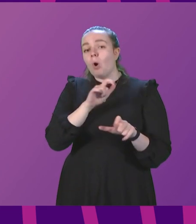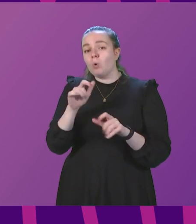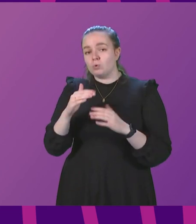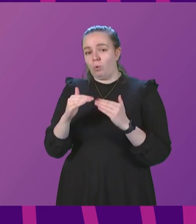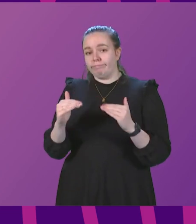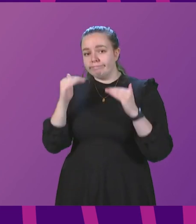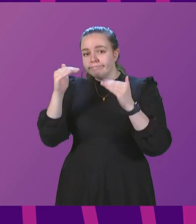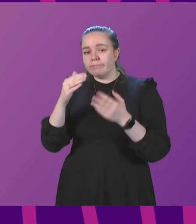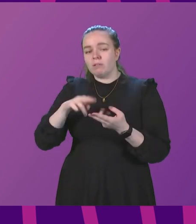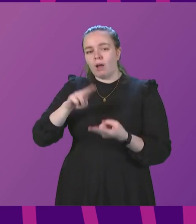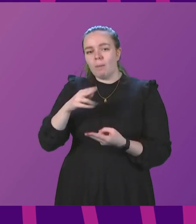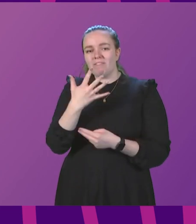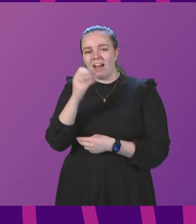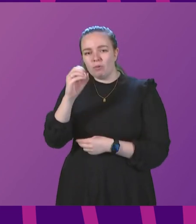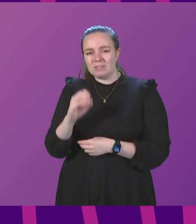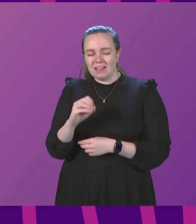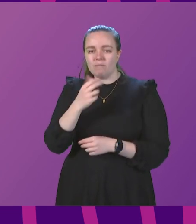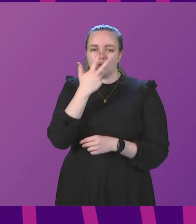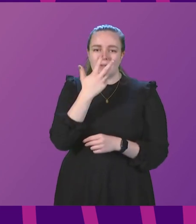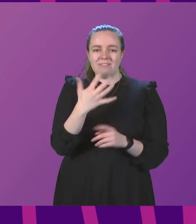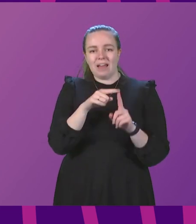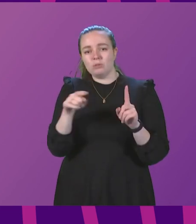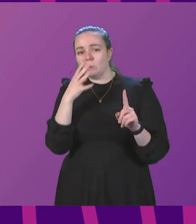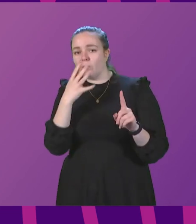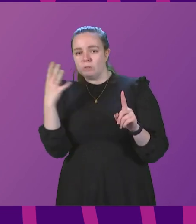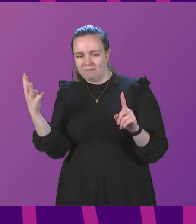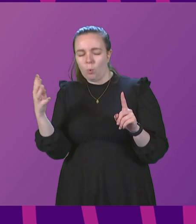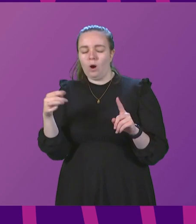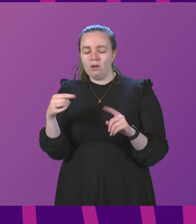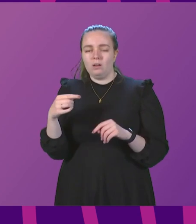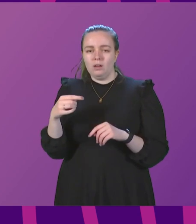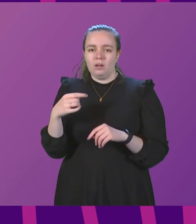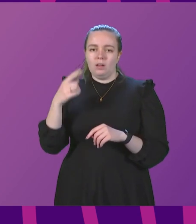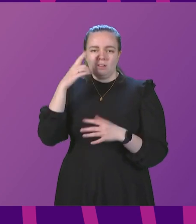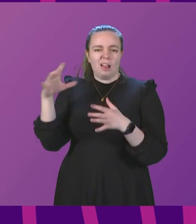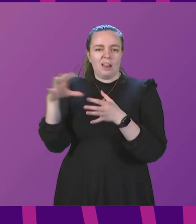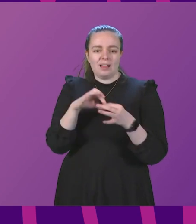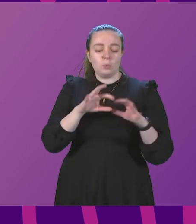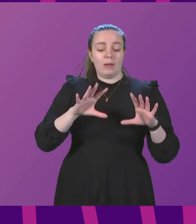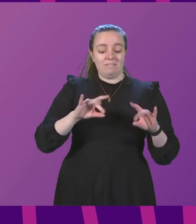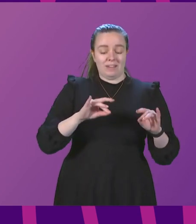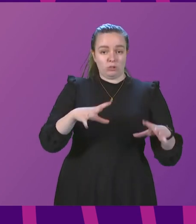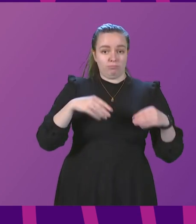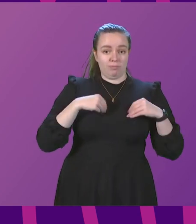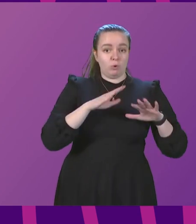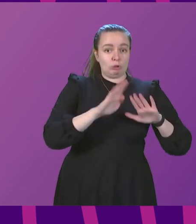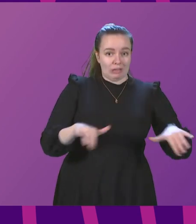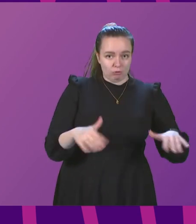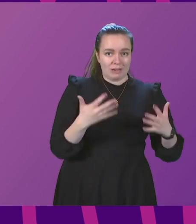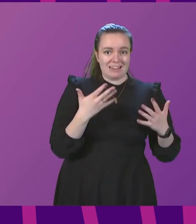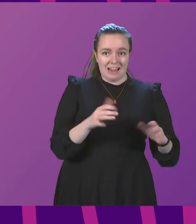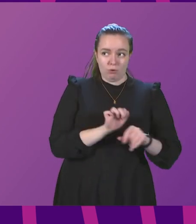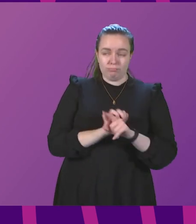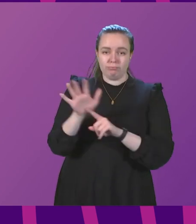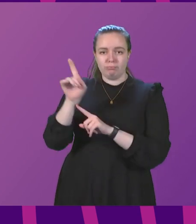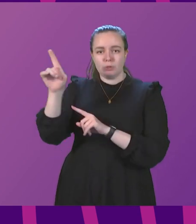5% amongst 25 to 44-year-olds, which is likely to reflect infections amongst children now feeding through into